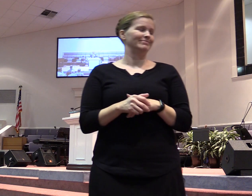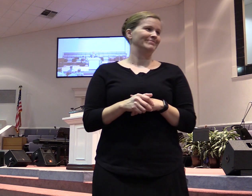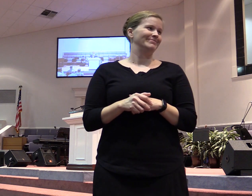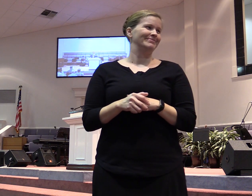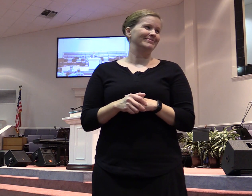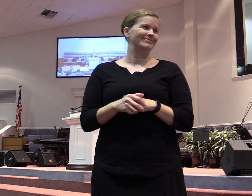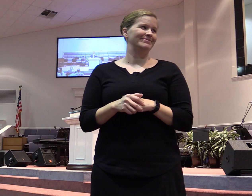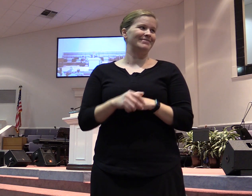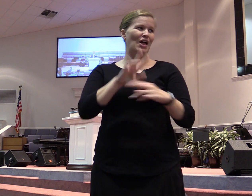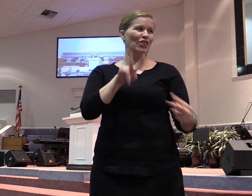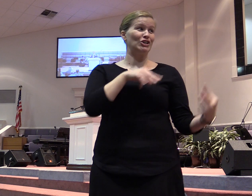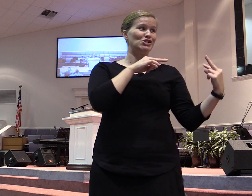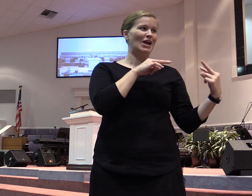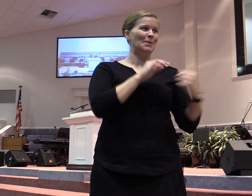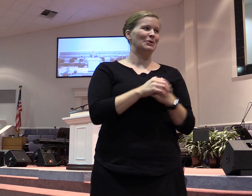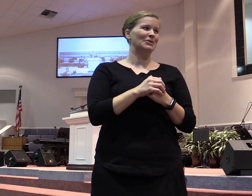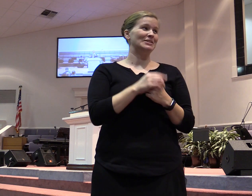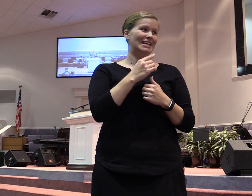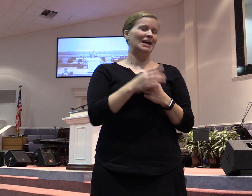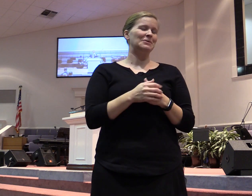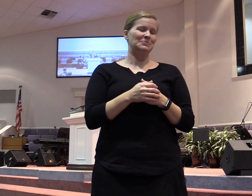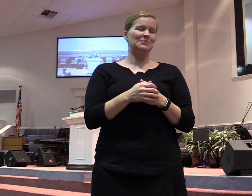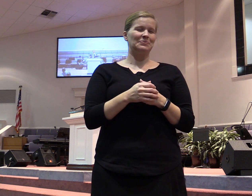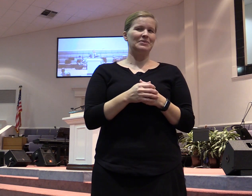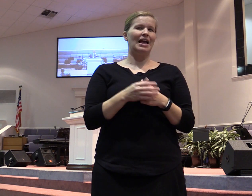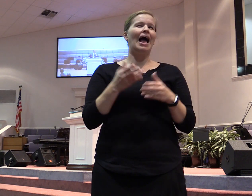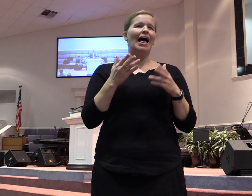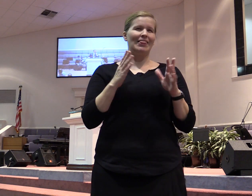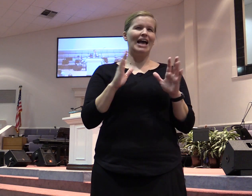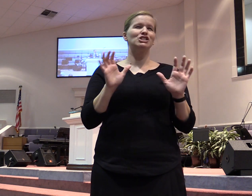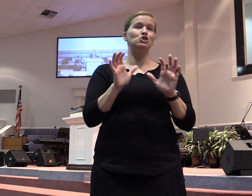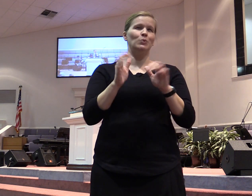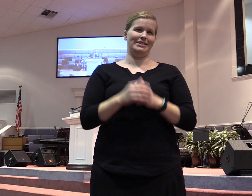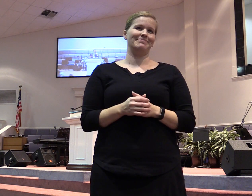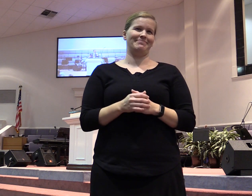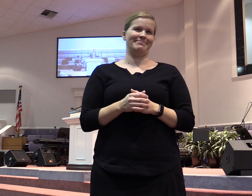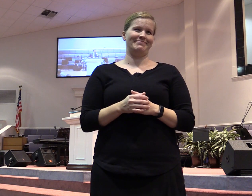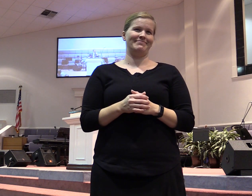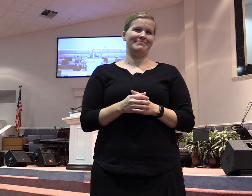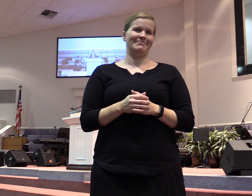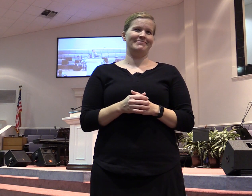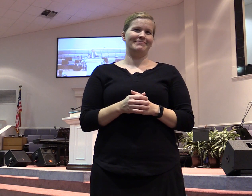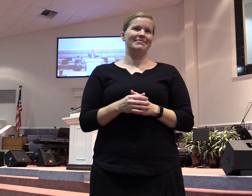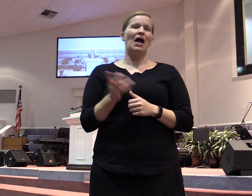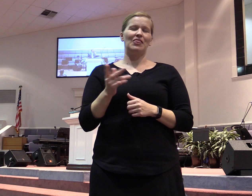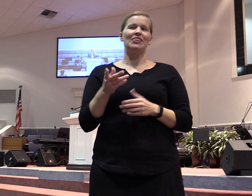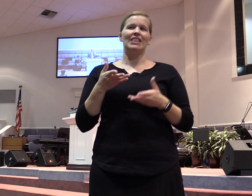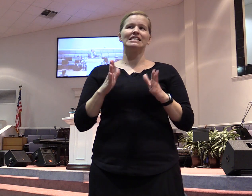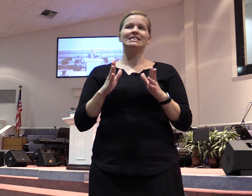Look at your neighbor and say let's do this. Let's do this. Let's do what God has called us to do.